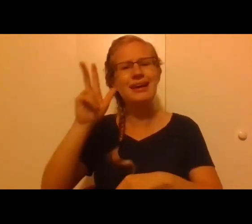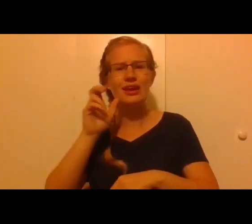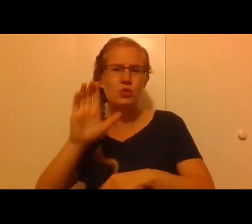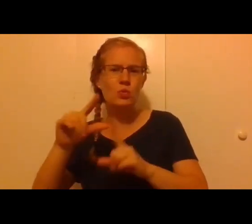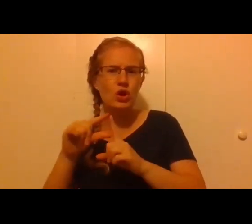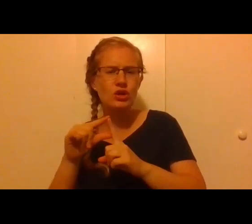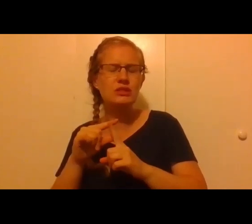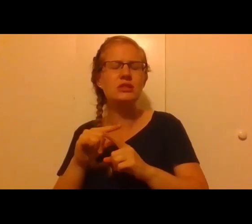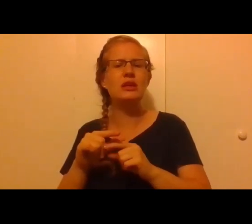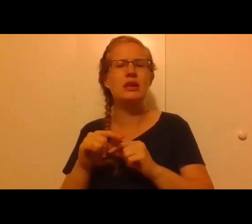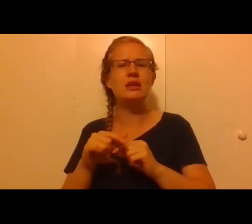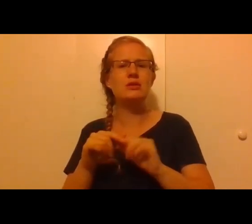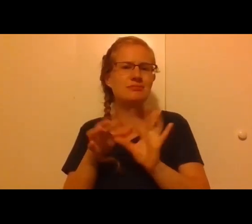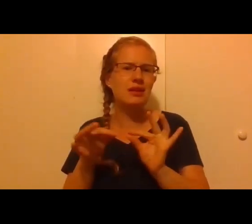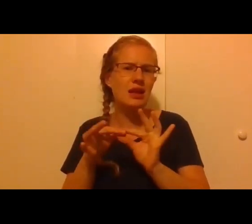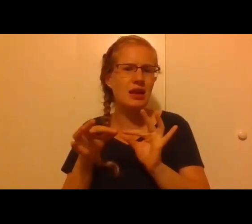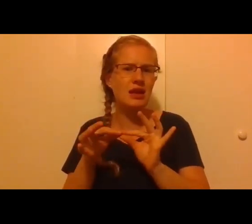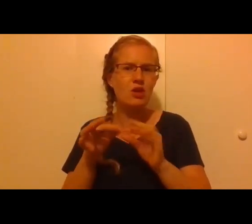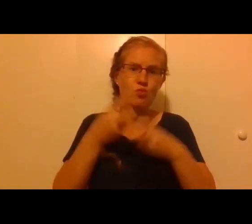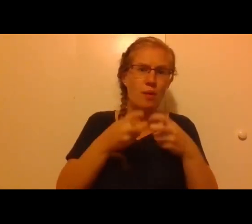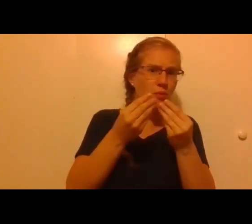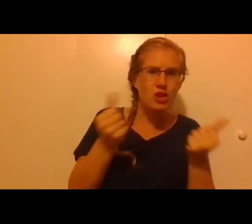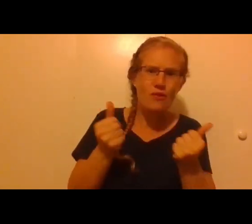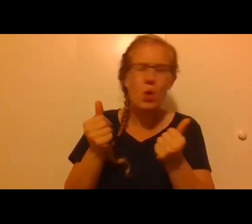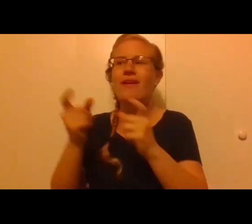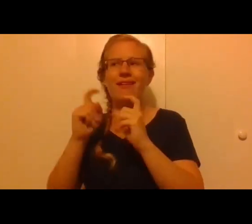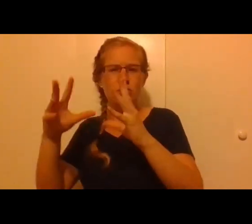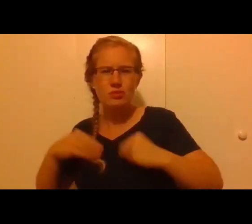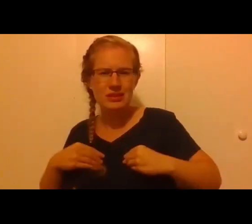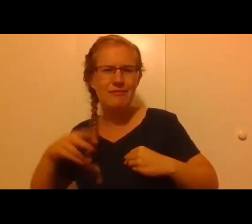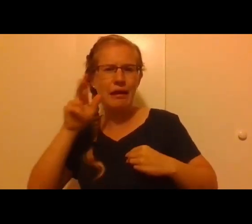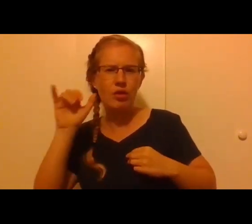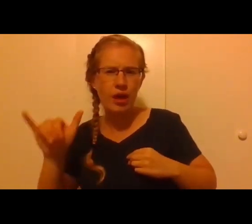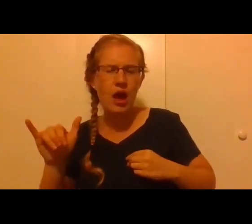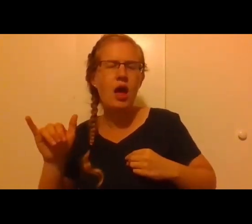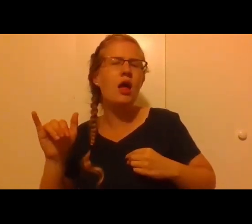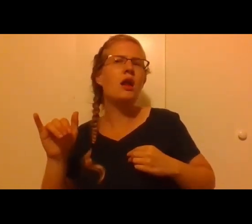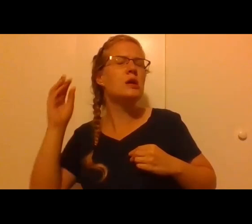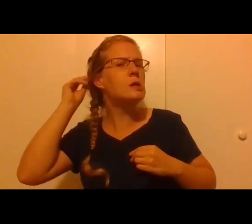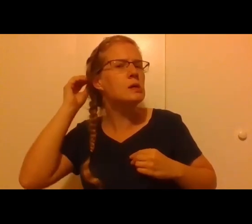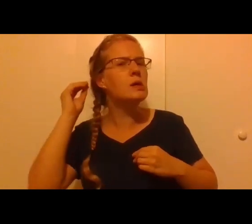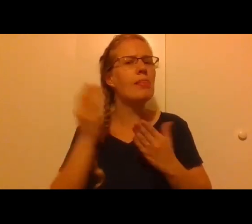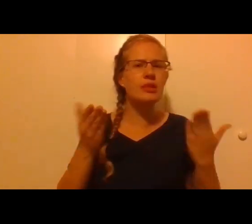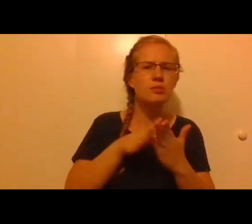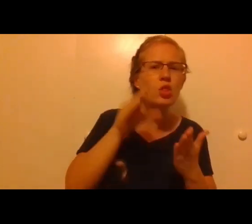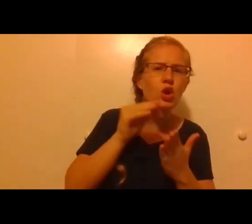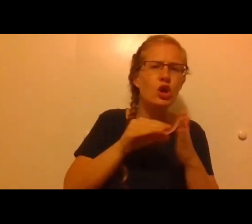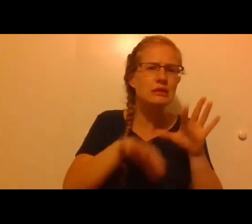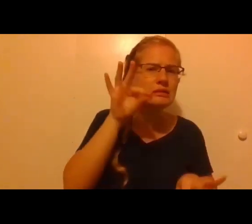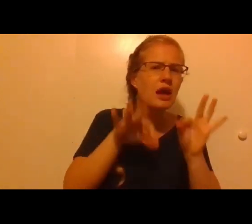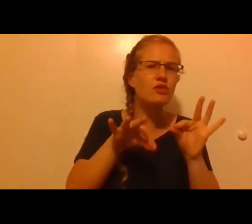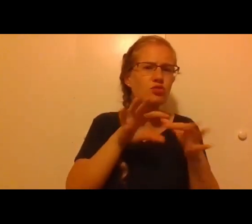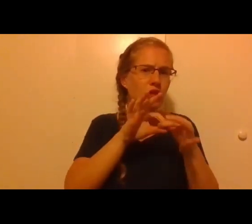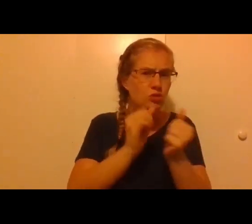you're saying about not a problem to be solved, but a gift to be received, about the things that can be learned and discovered in relationship